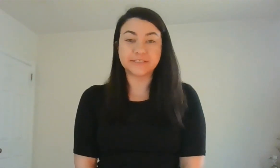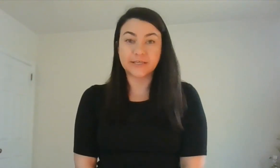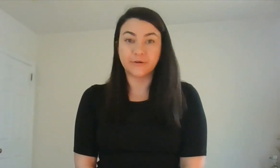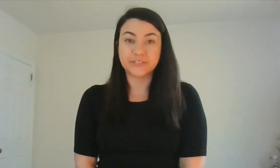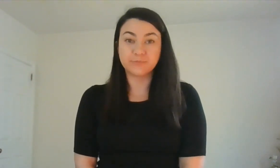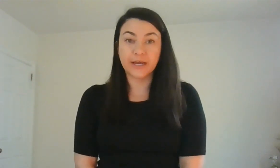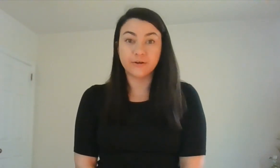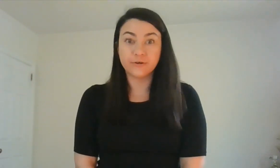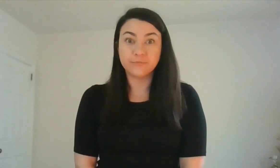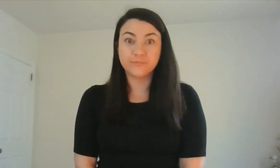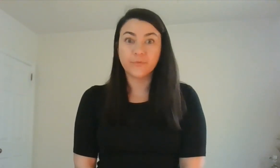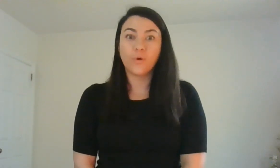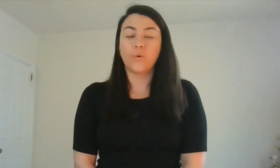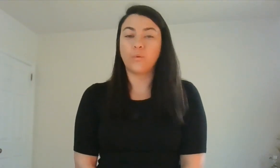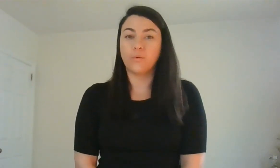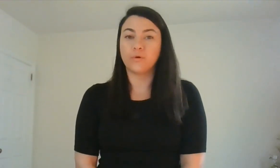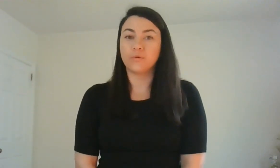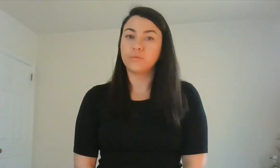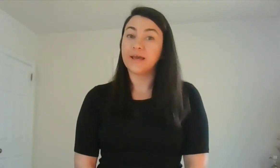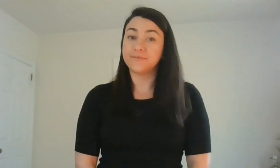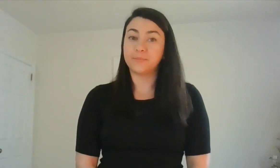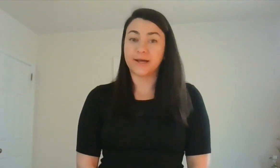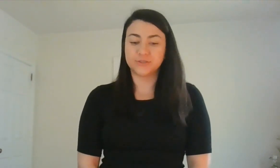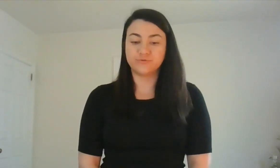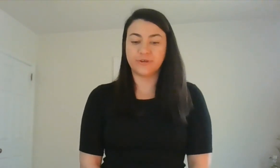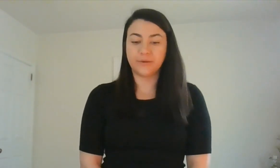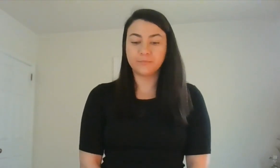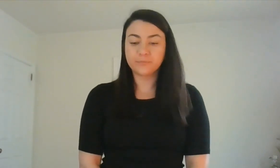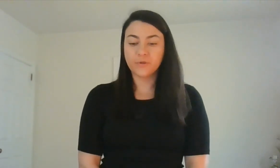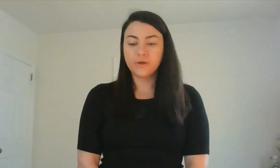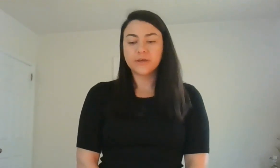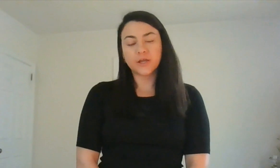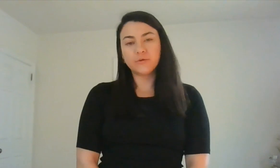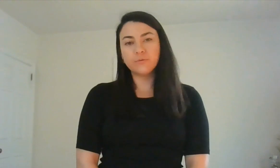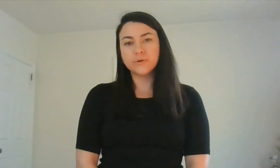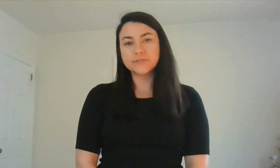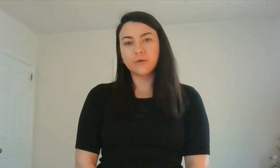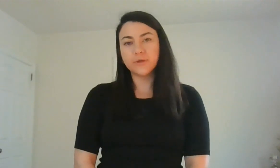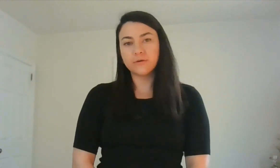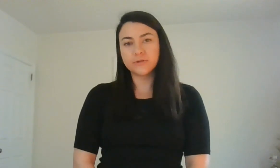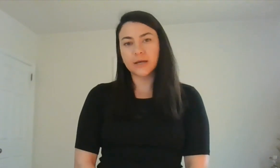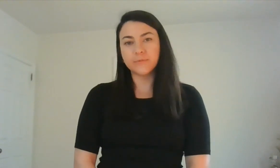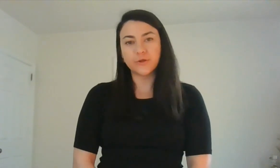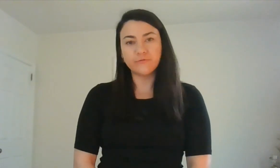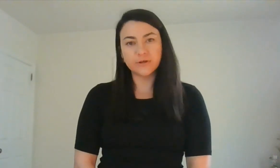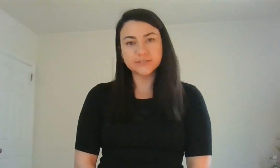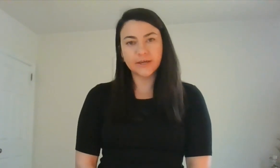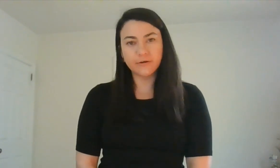scary spider or we have a bad dream. Can you tell me a time that you felt scared?